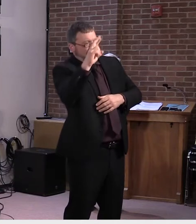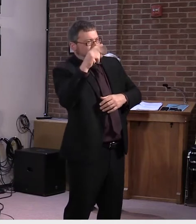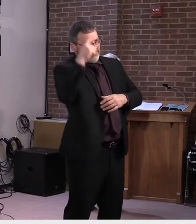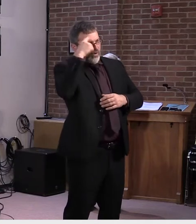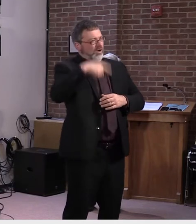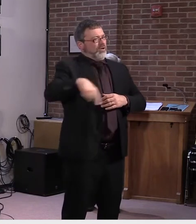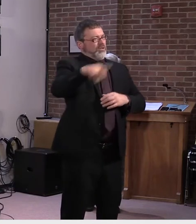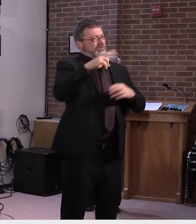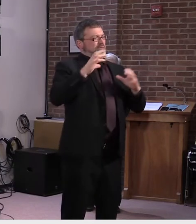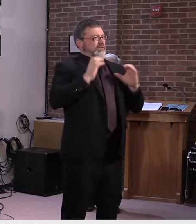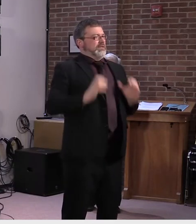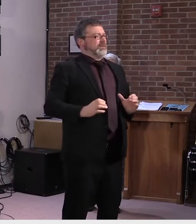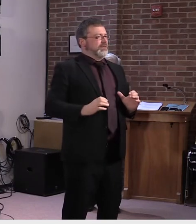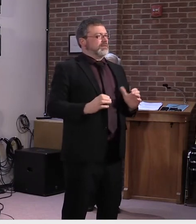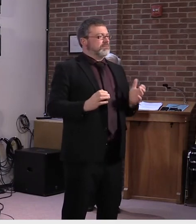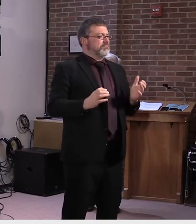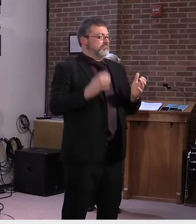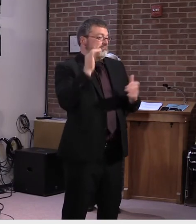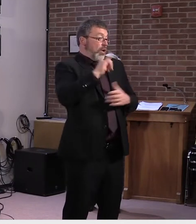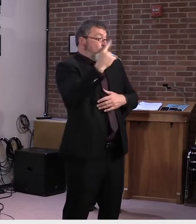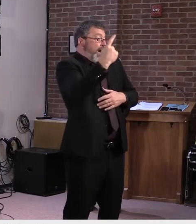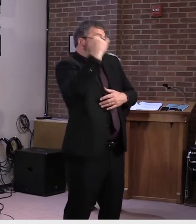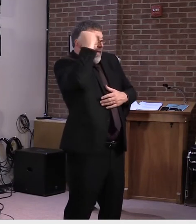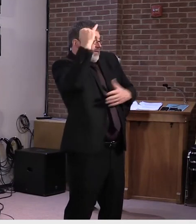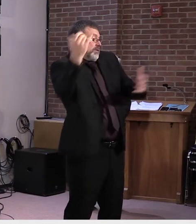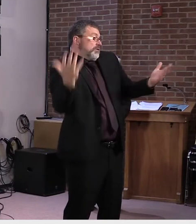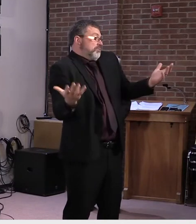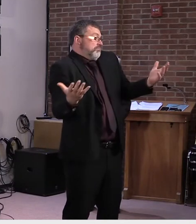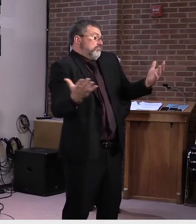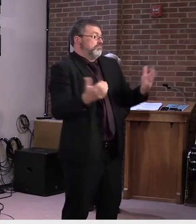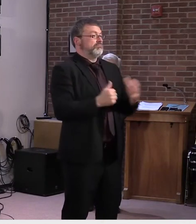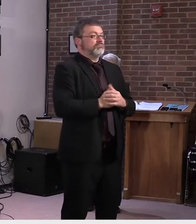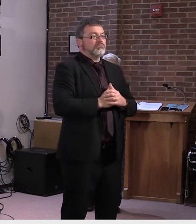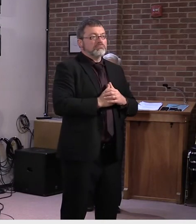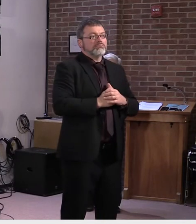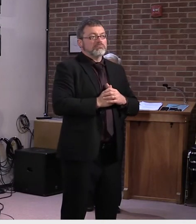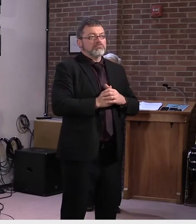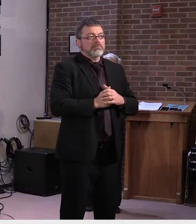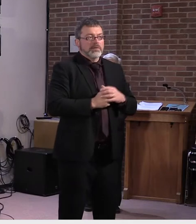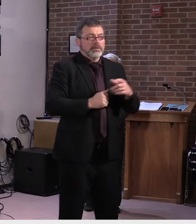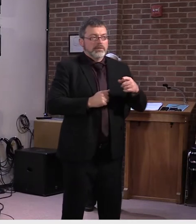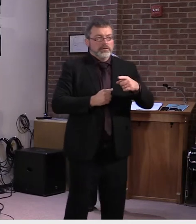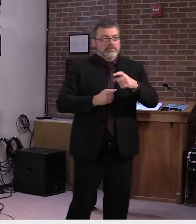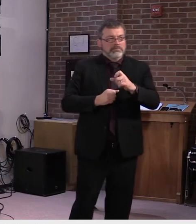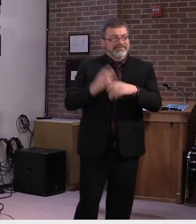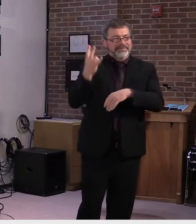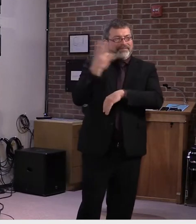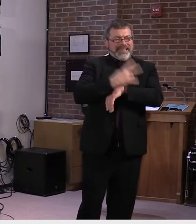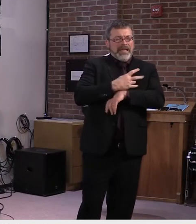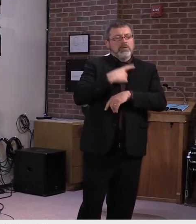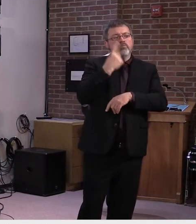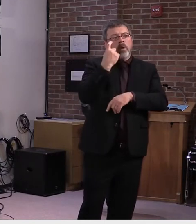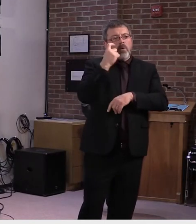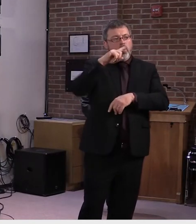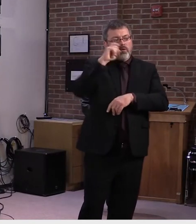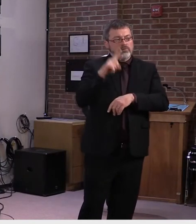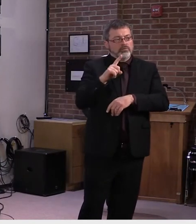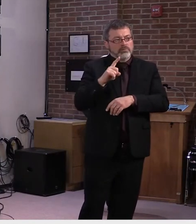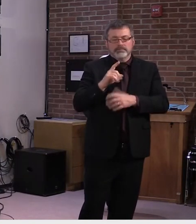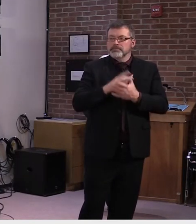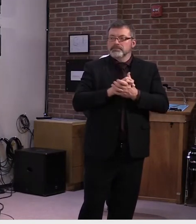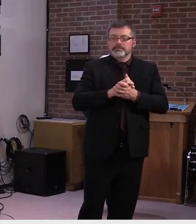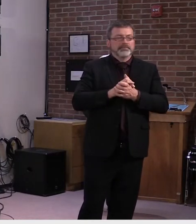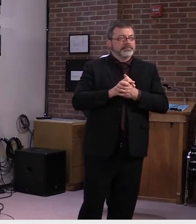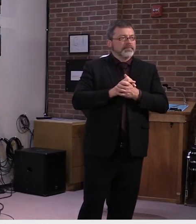assist in any way we can. Okay. And the last question is you put a lot of energy and time, uh, as governor